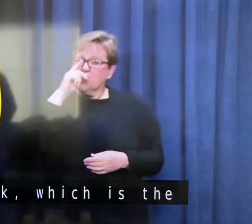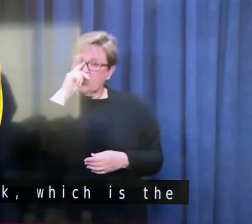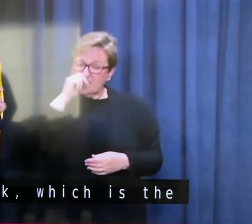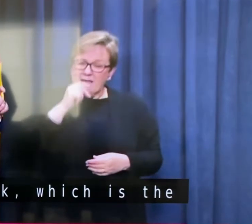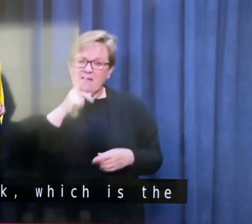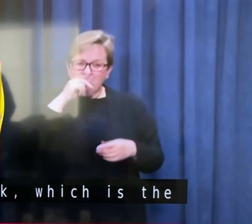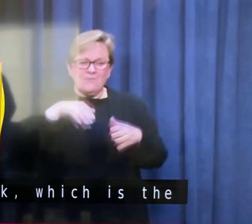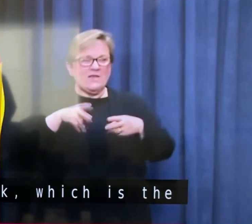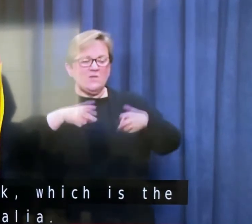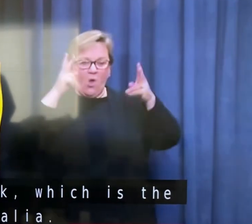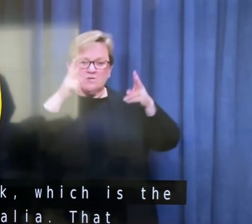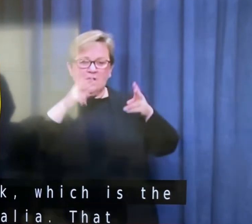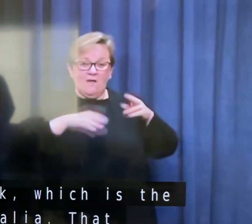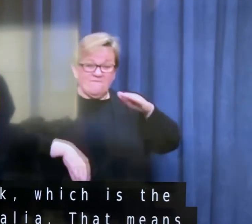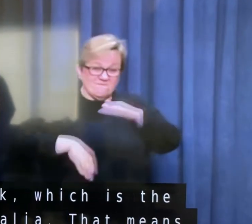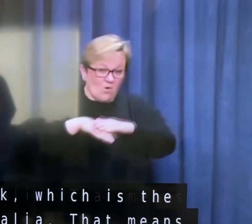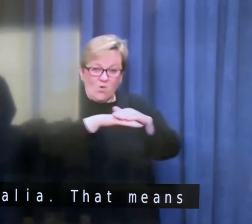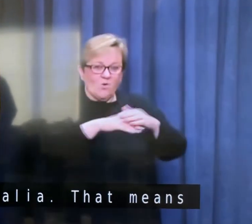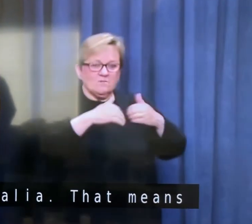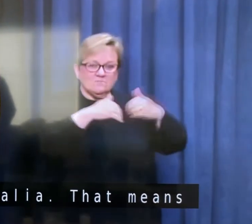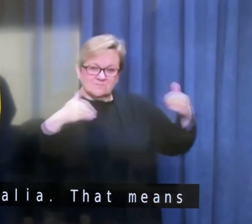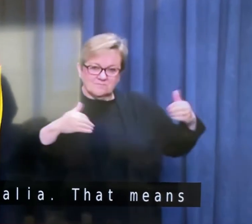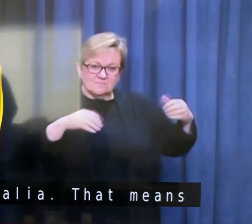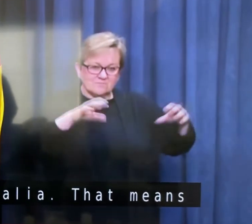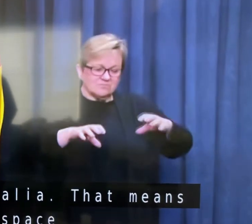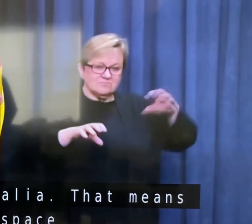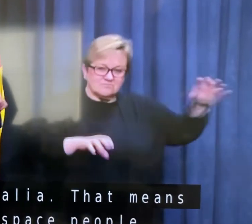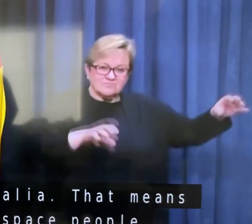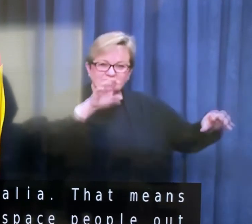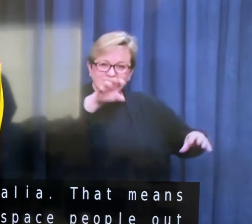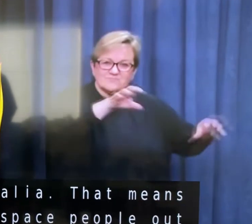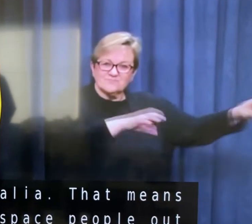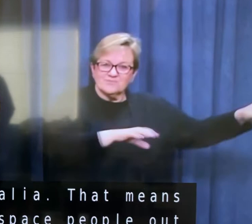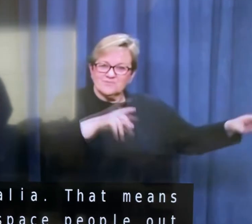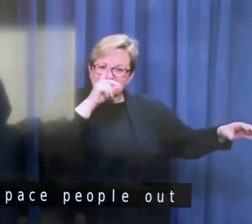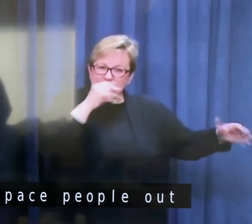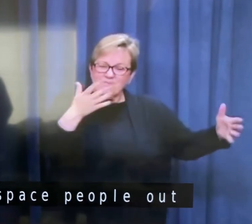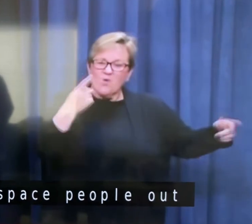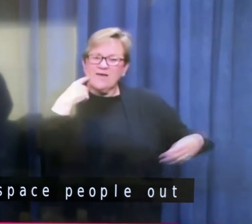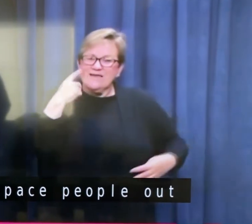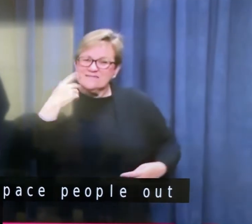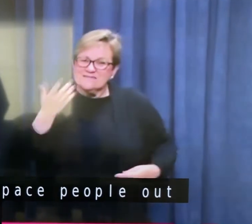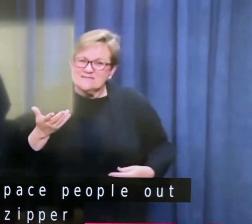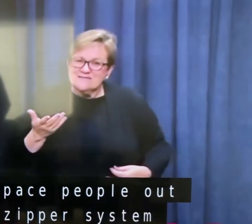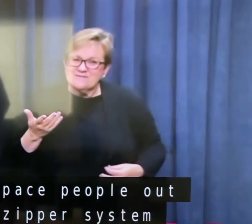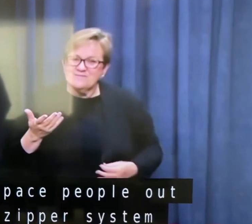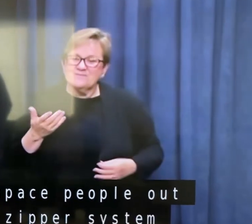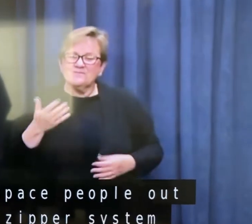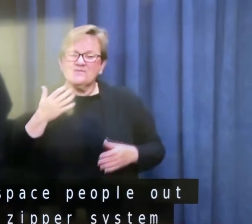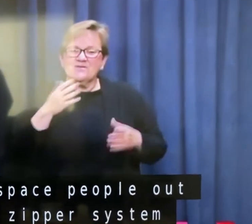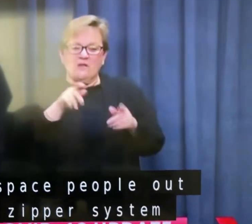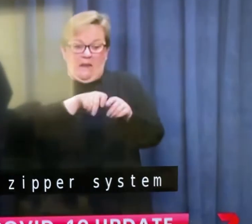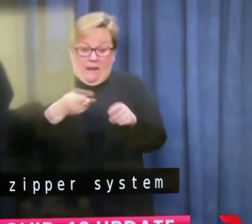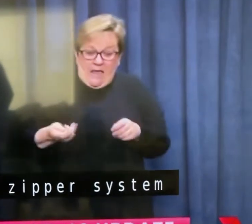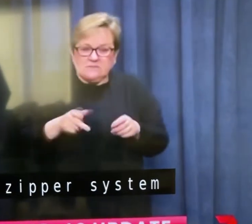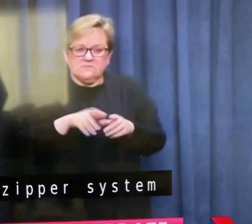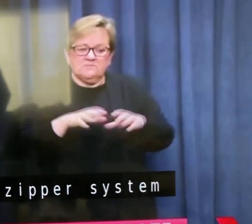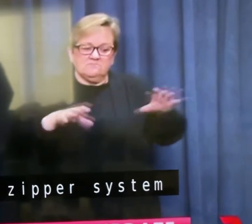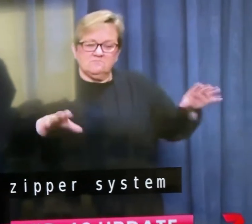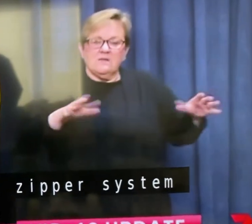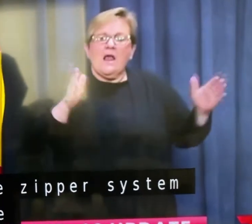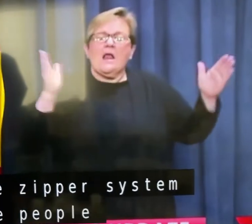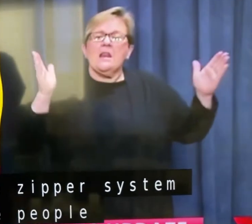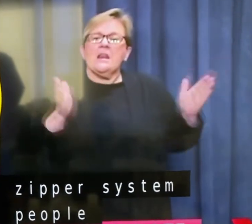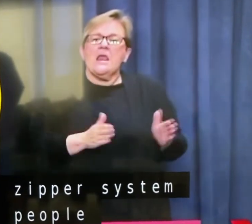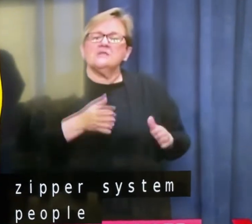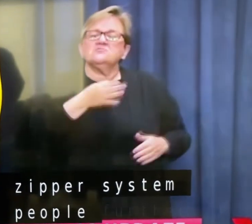to space people out in the hotels, uh, using, as I said, the zipper system. We can space people further apart, further apart from each other. And that